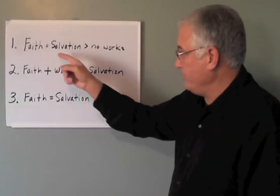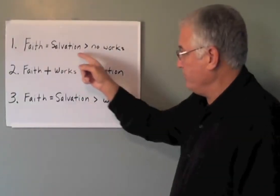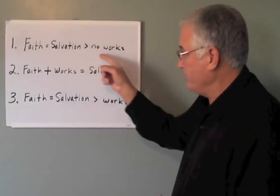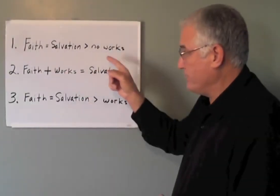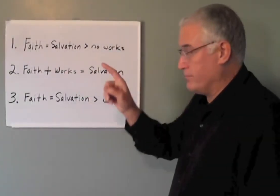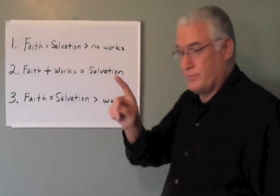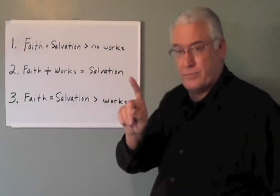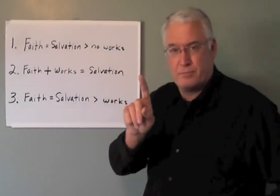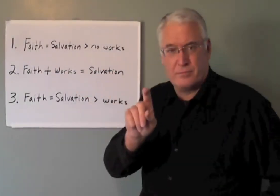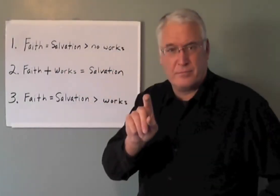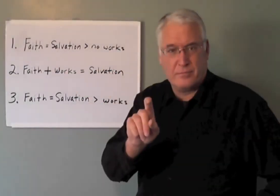The first one?